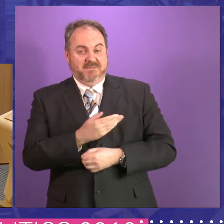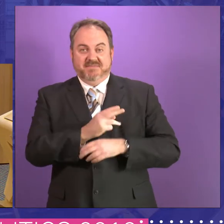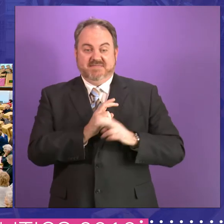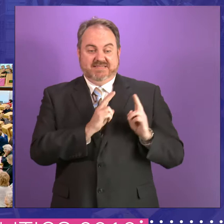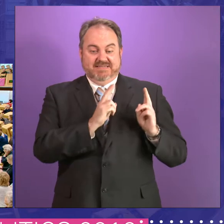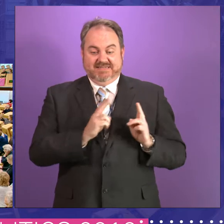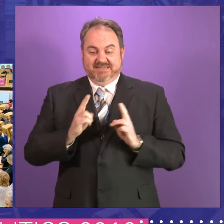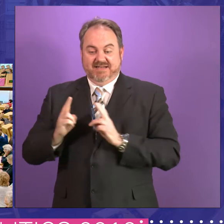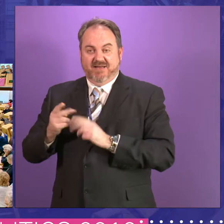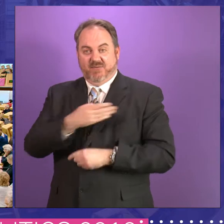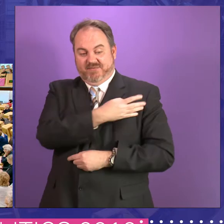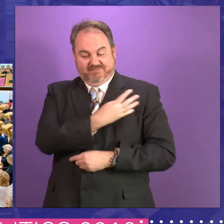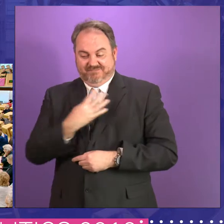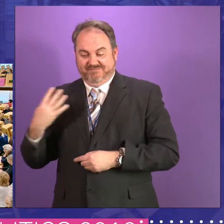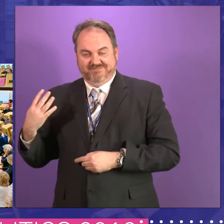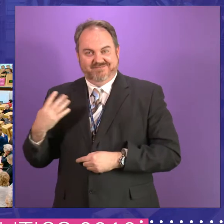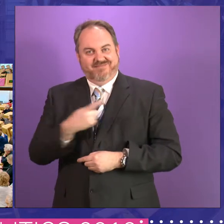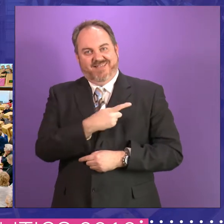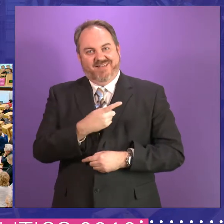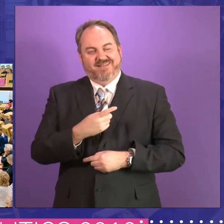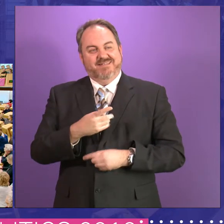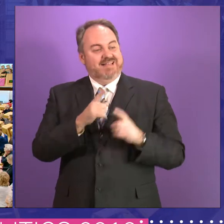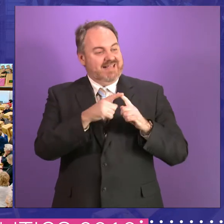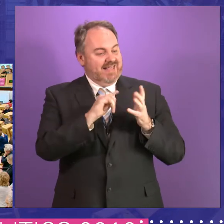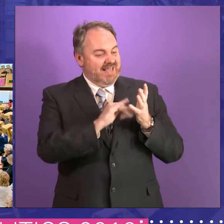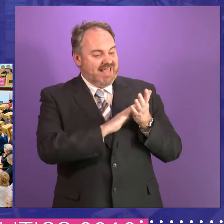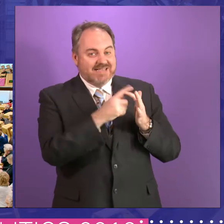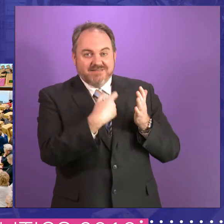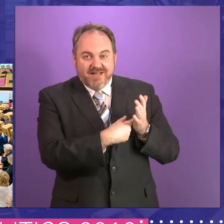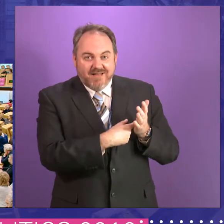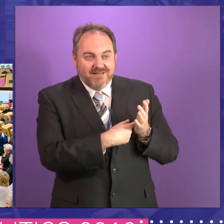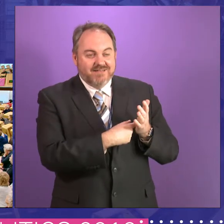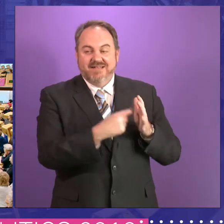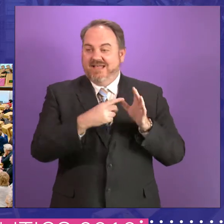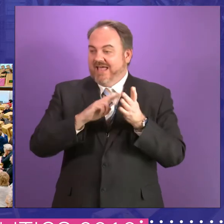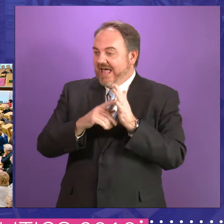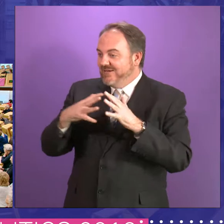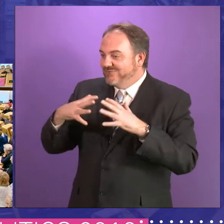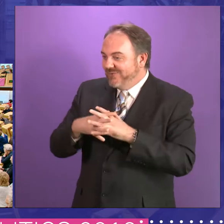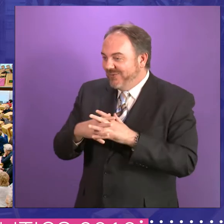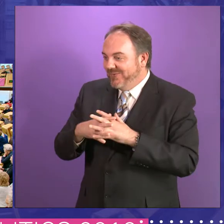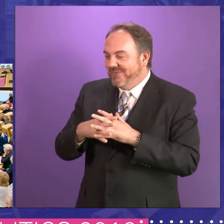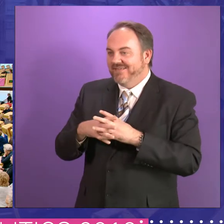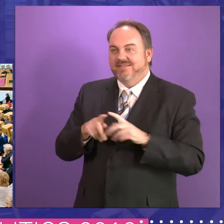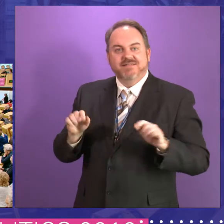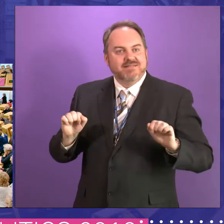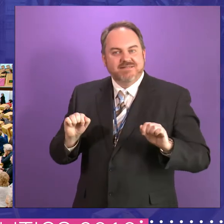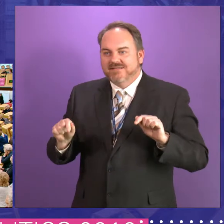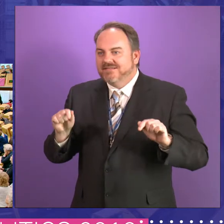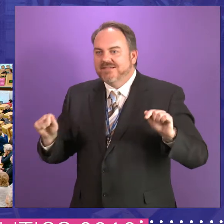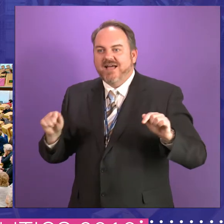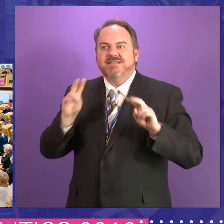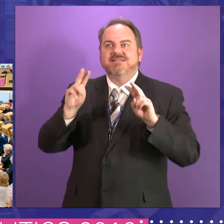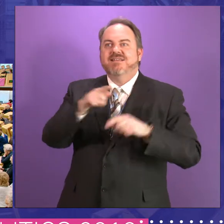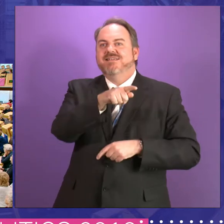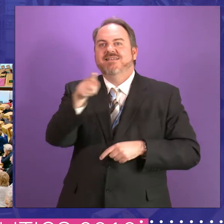members of the Consultative Syrian group. can see, yes here, Esther, is Joyce and Andrew Coopie here as well, but they're not, but there are some members here